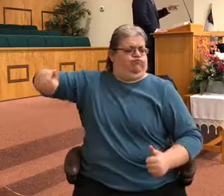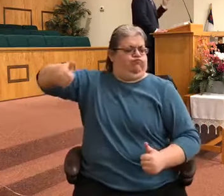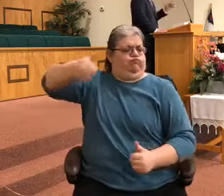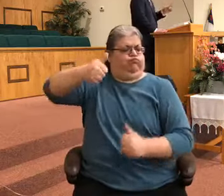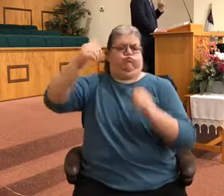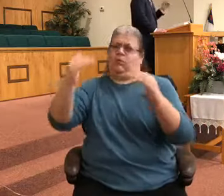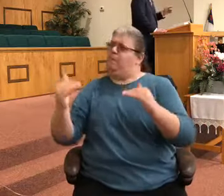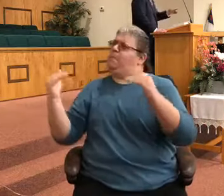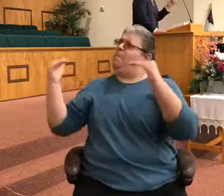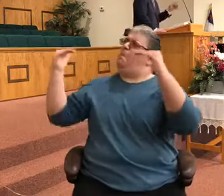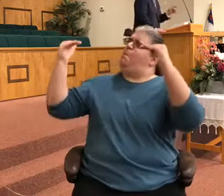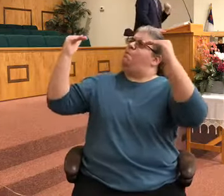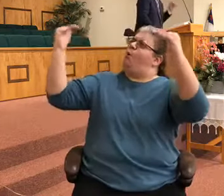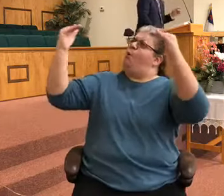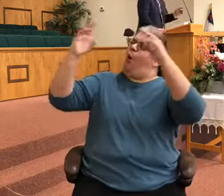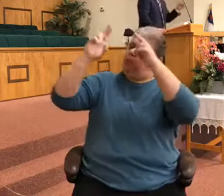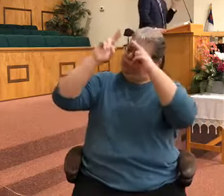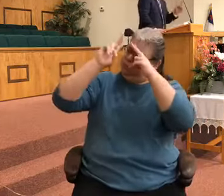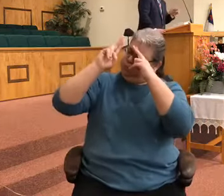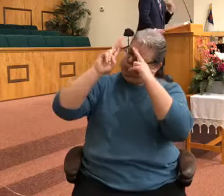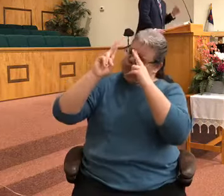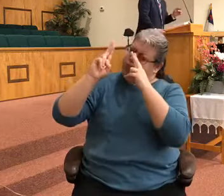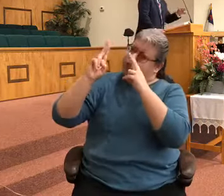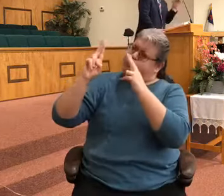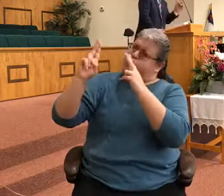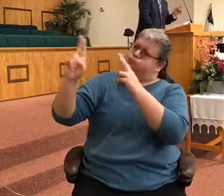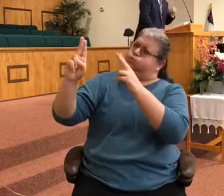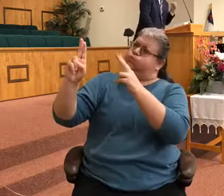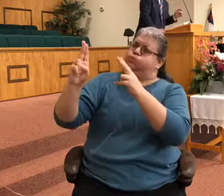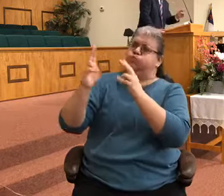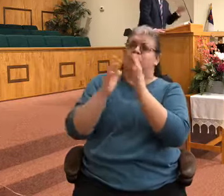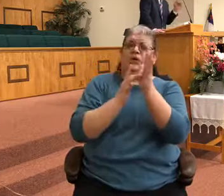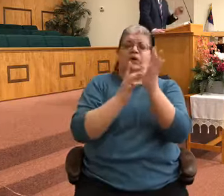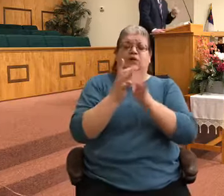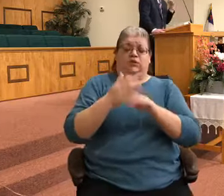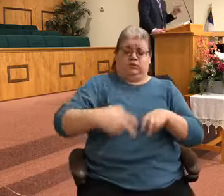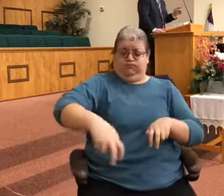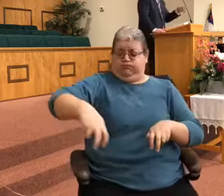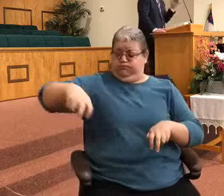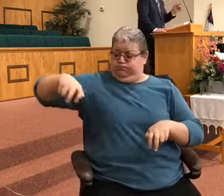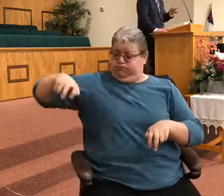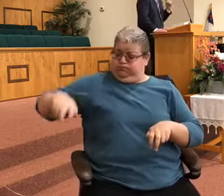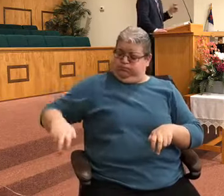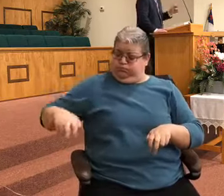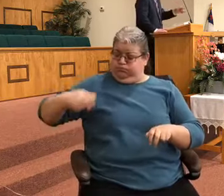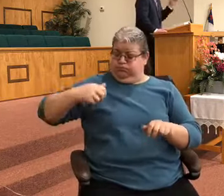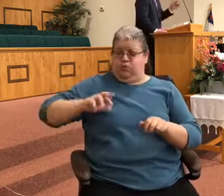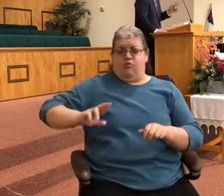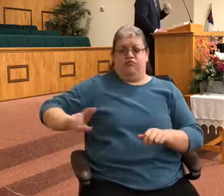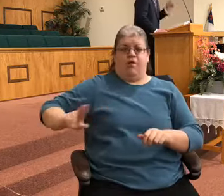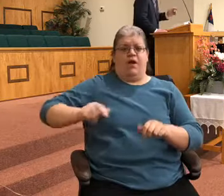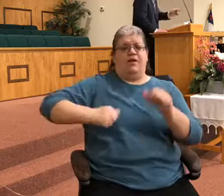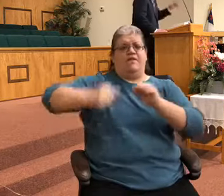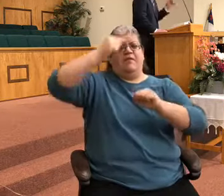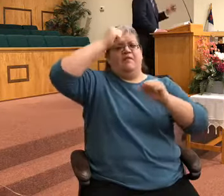and more And God the Father is the bright man Where angels